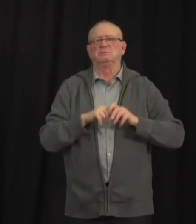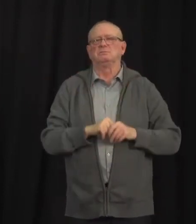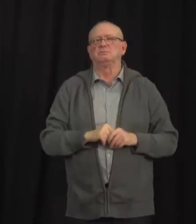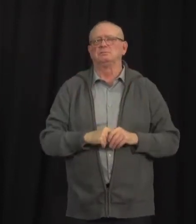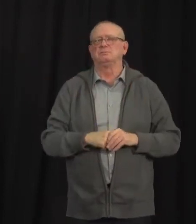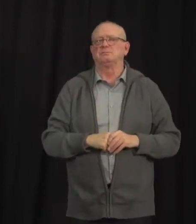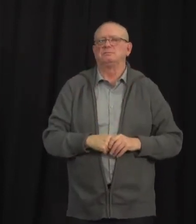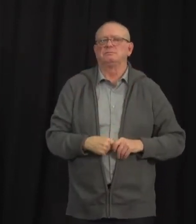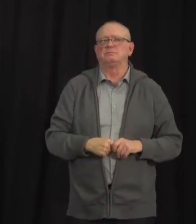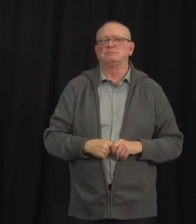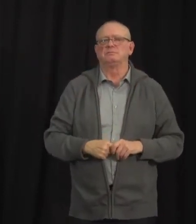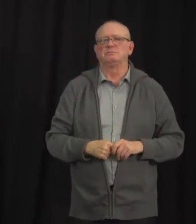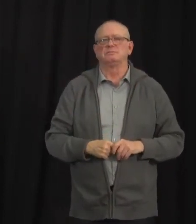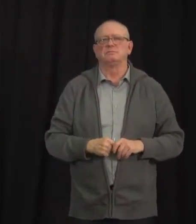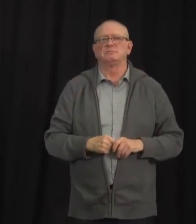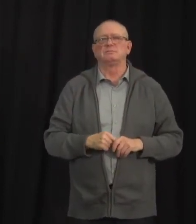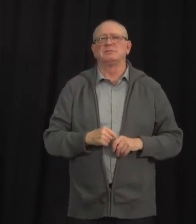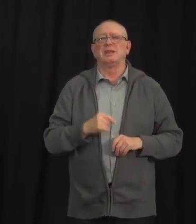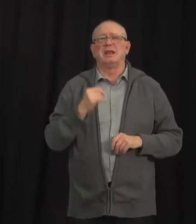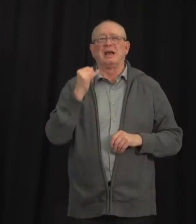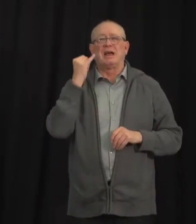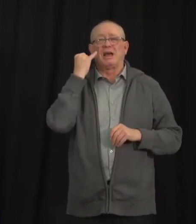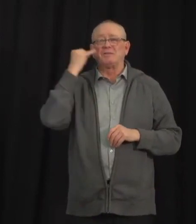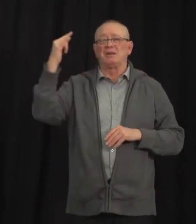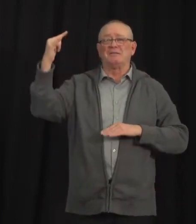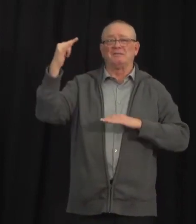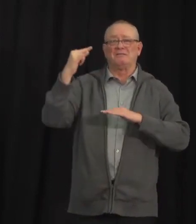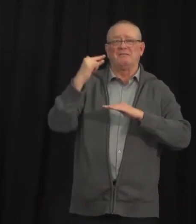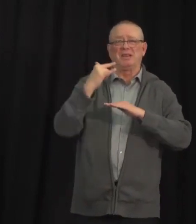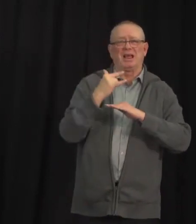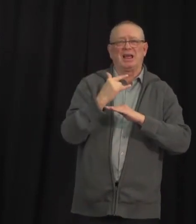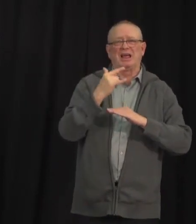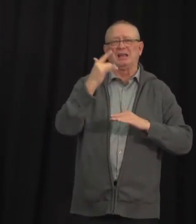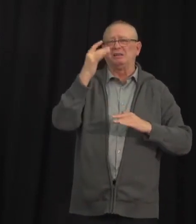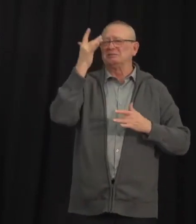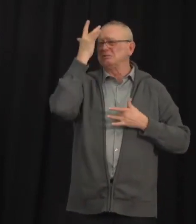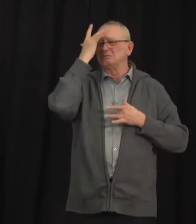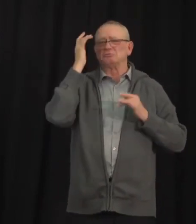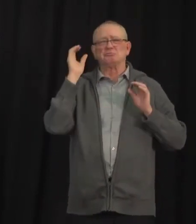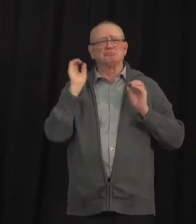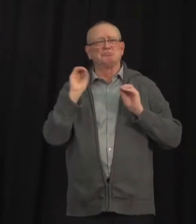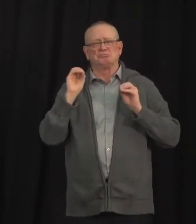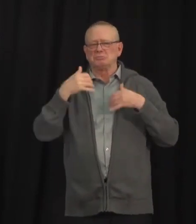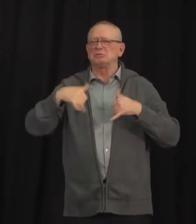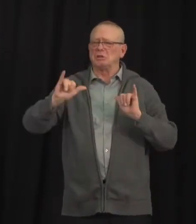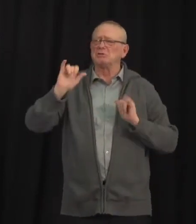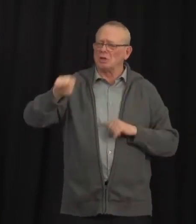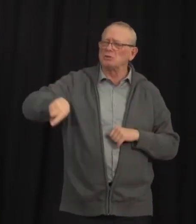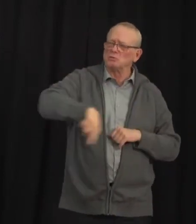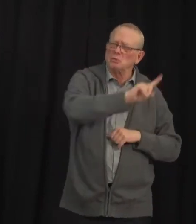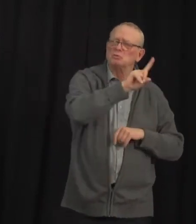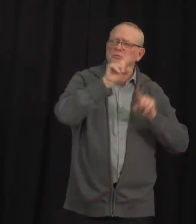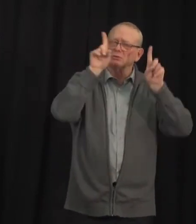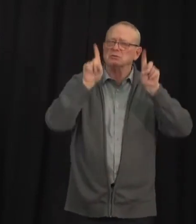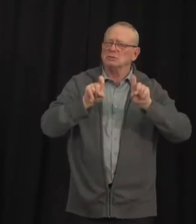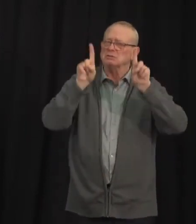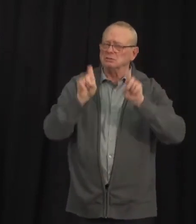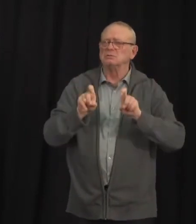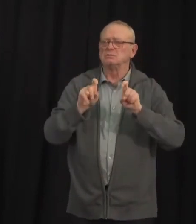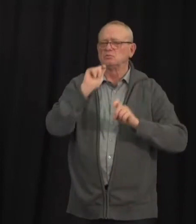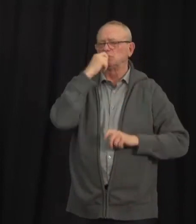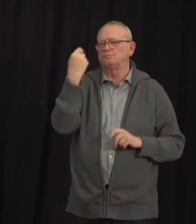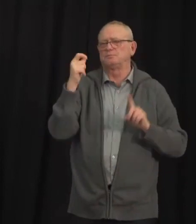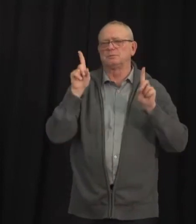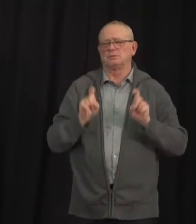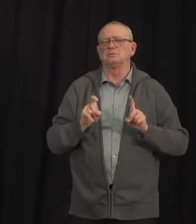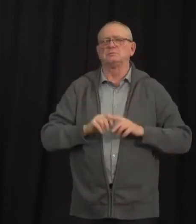these travelers do not have symptoms. Alberta Health Services will be contacting all travelers in this category and